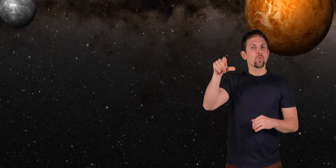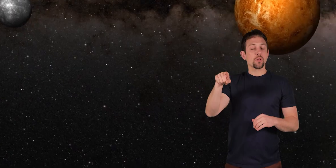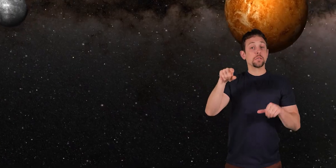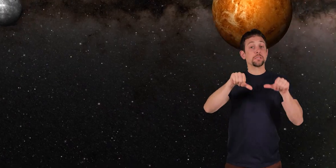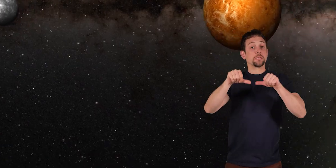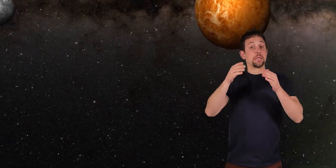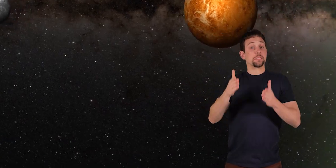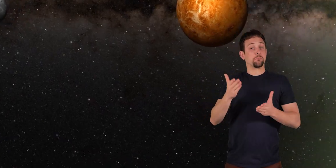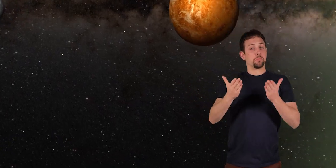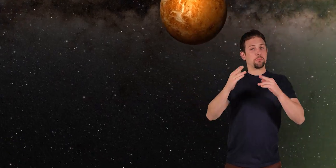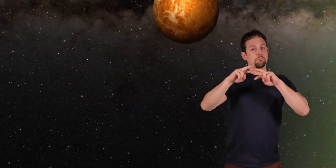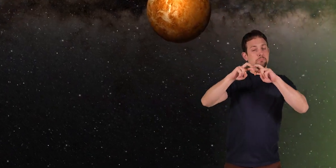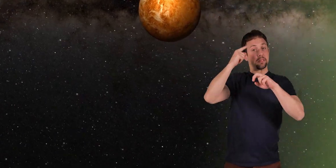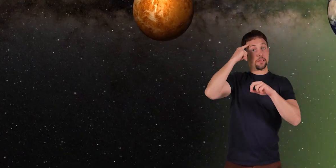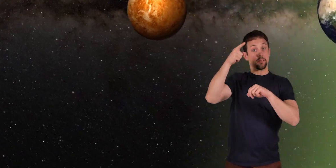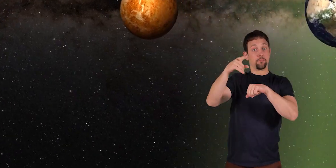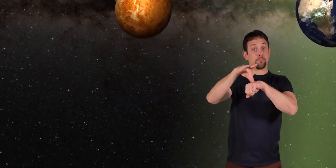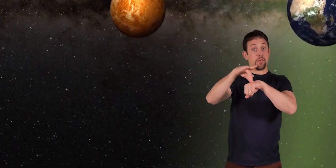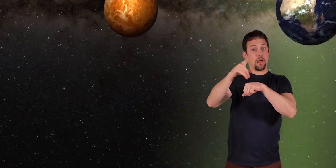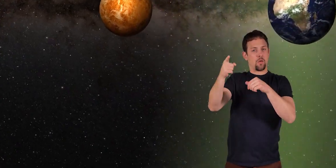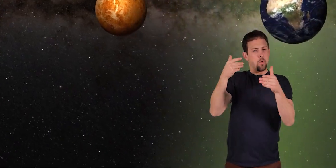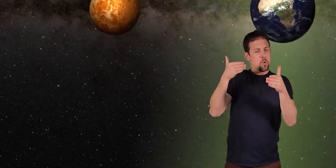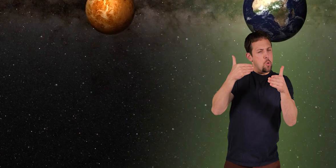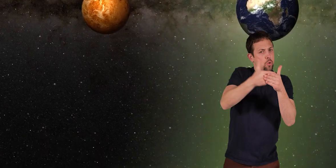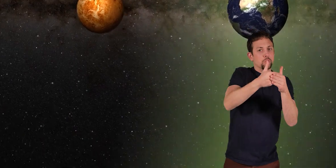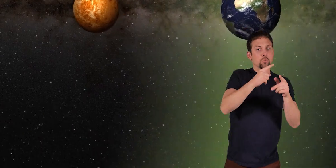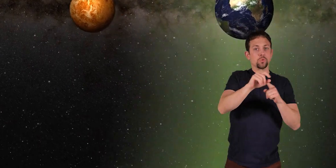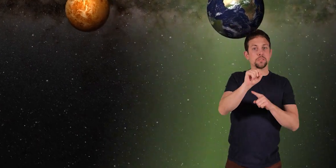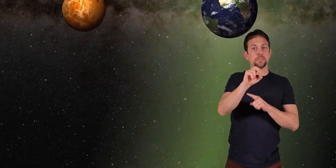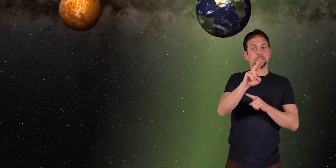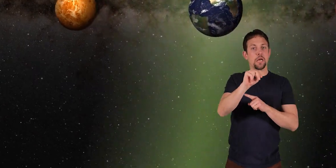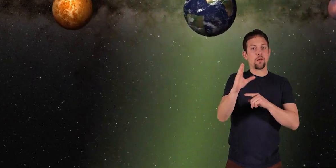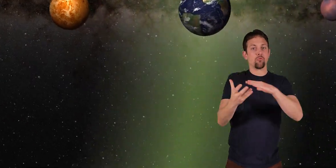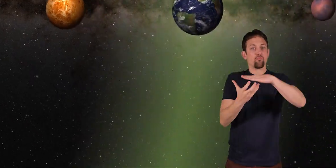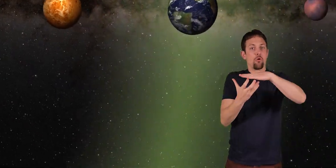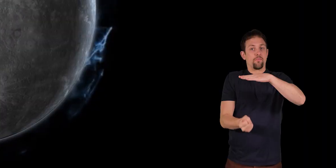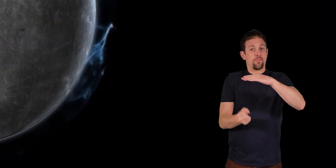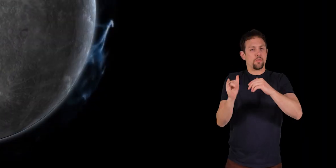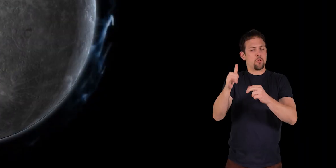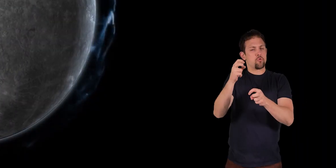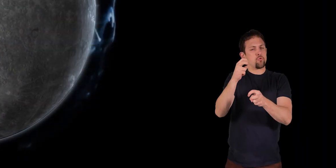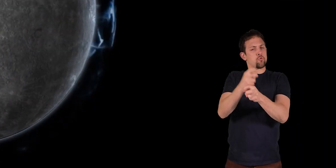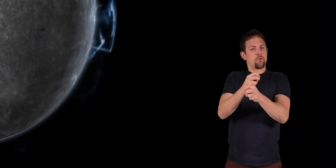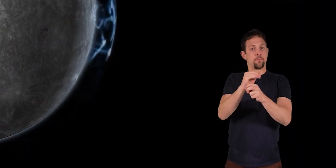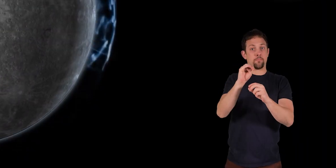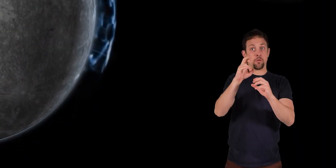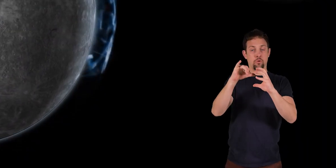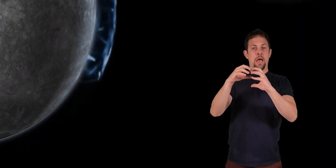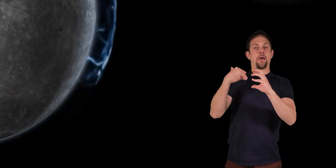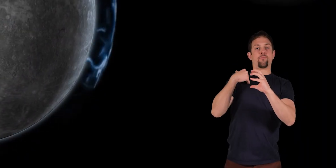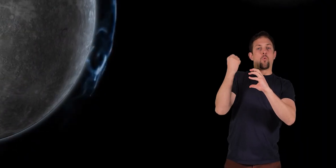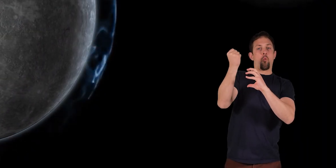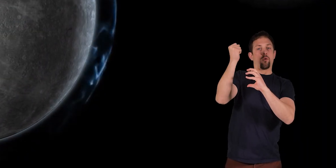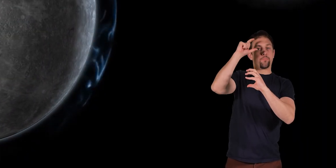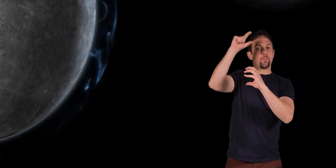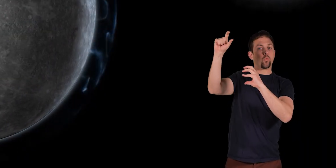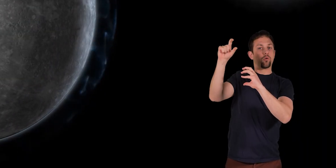Scientists think this is because the planet is so close to the sun's gravity that it would be difficult for Mercury to hold on to a moon.